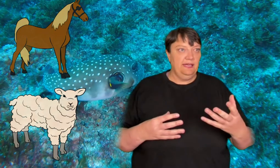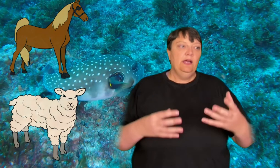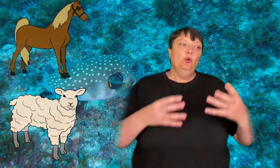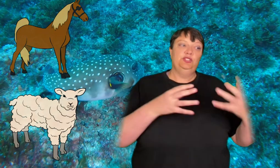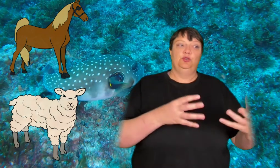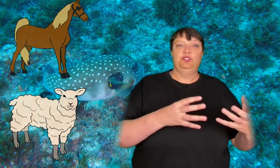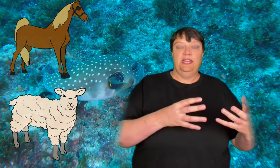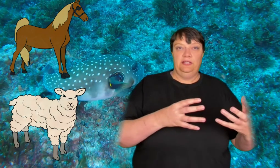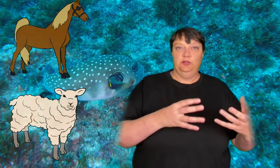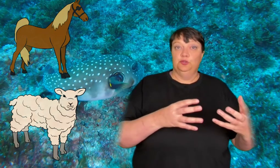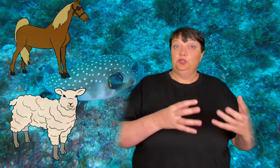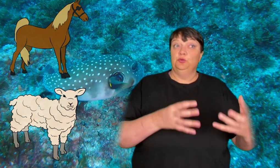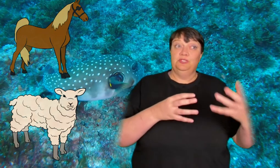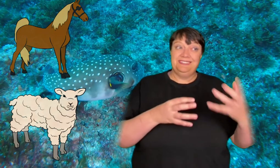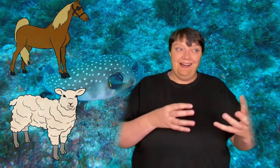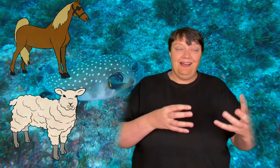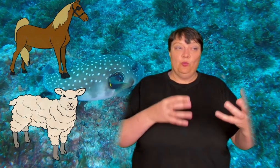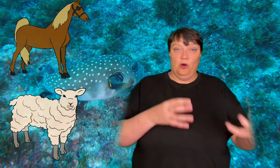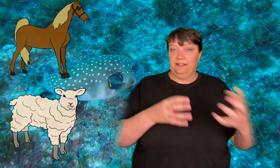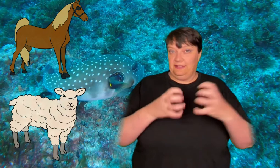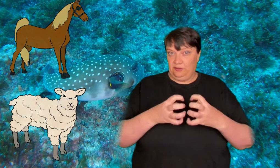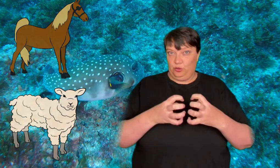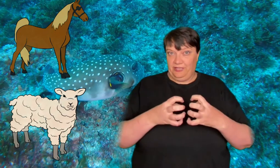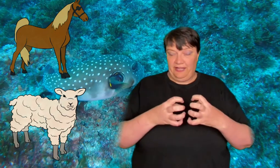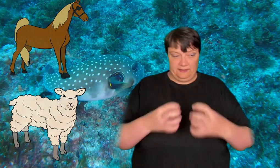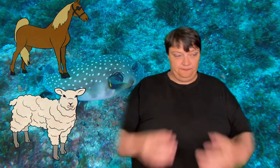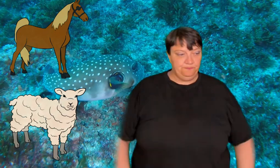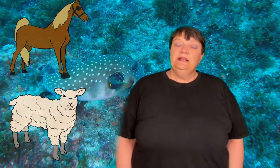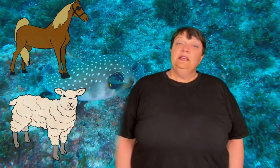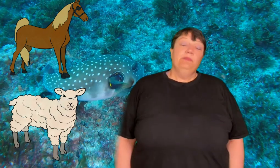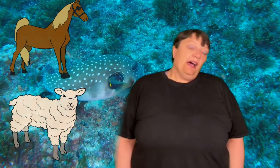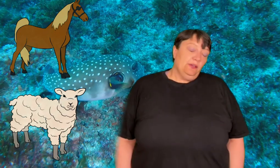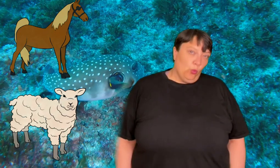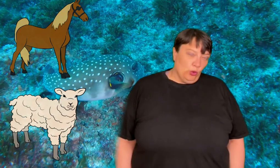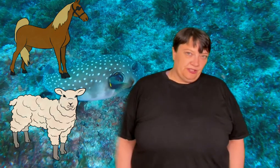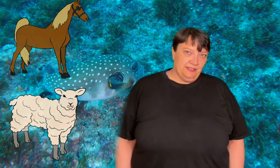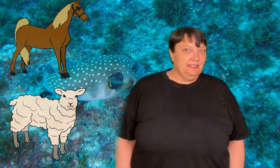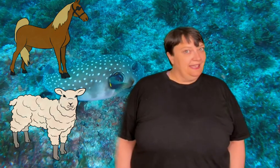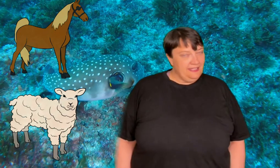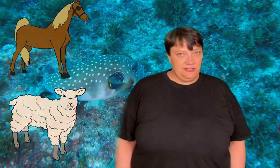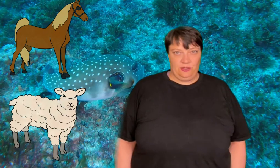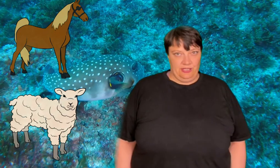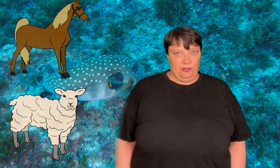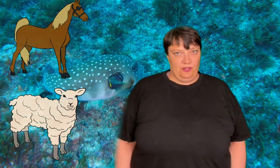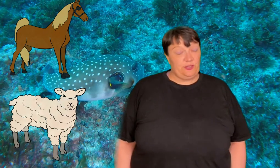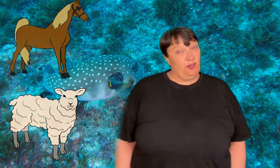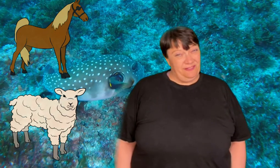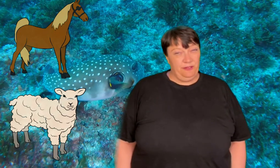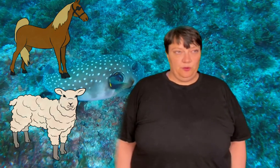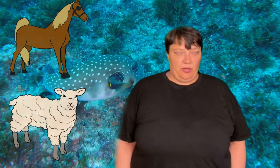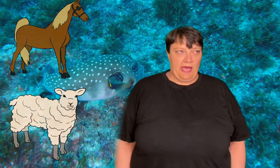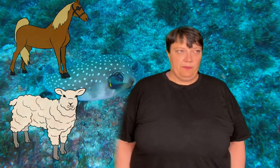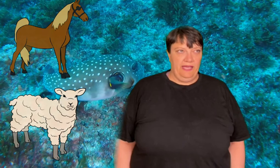thread which you could then use to tie one thing to another. But underwater leather is not going to last